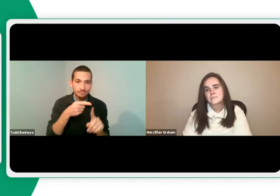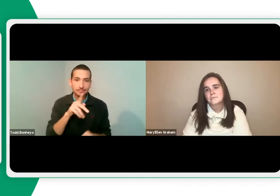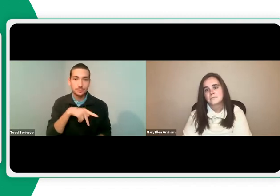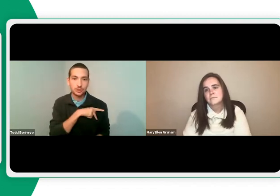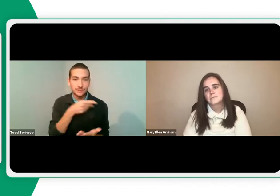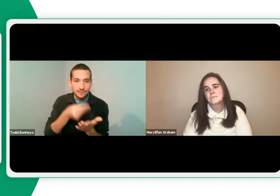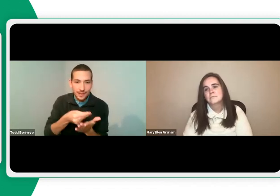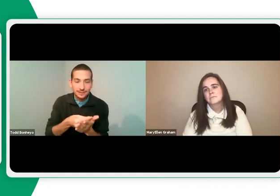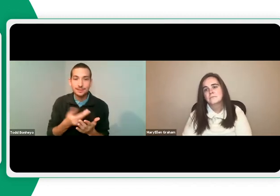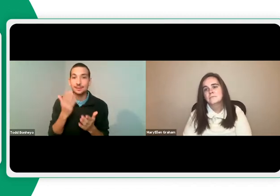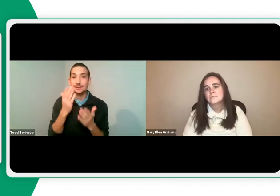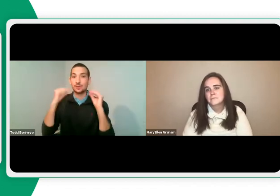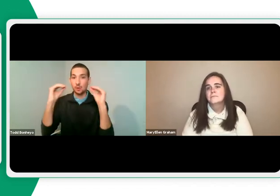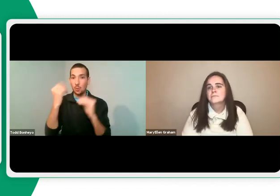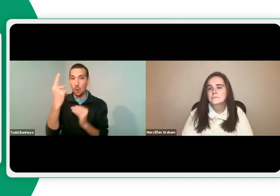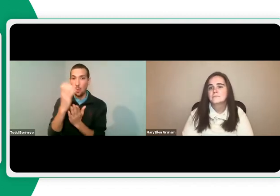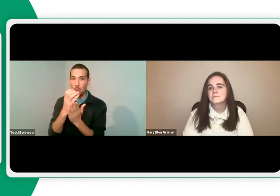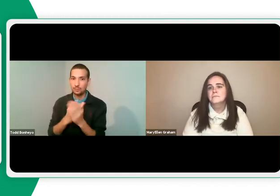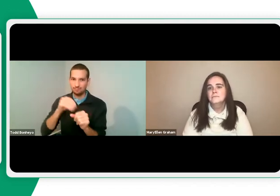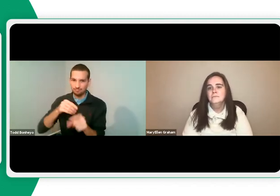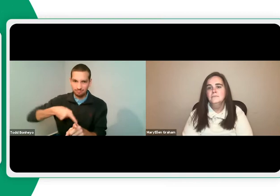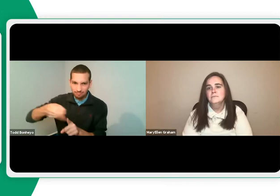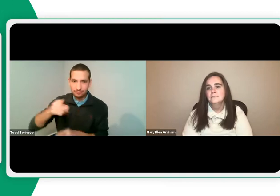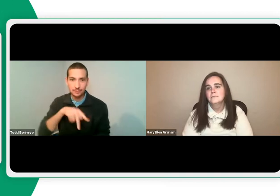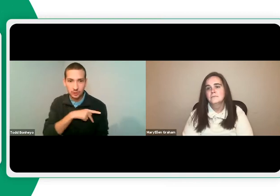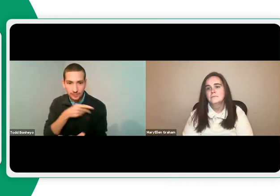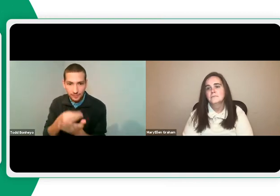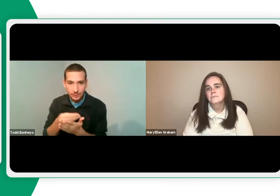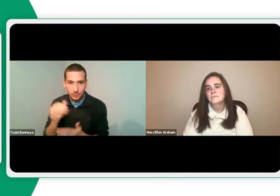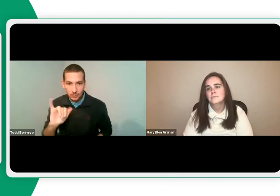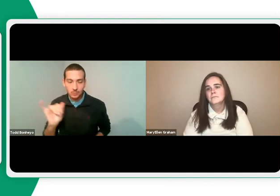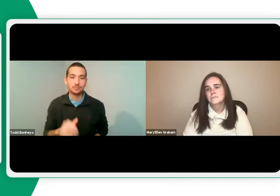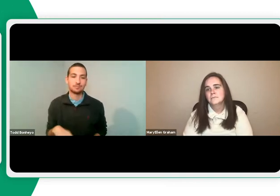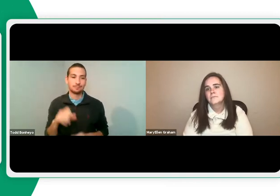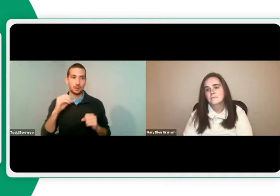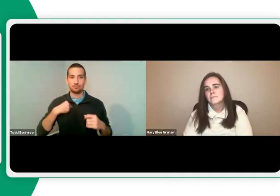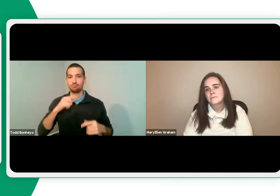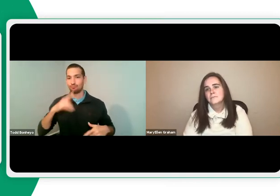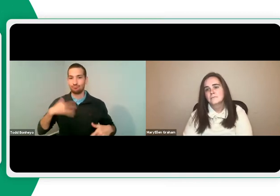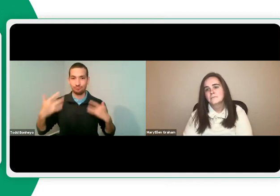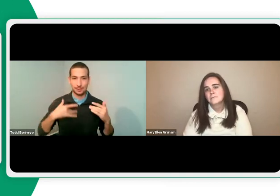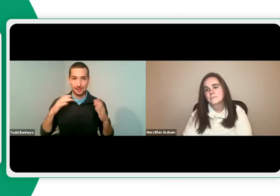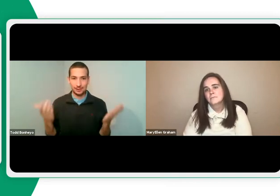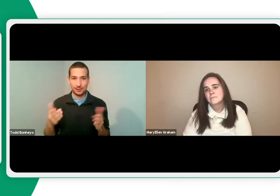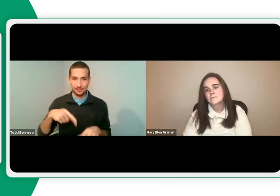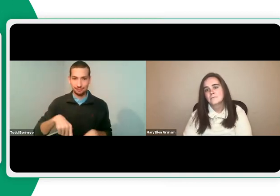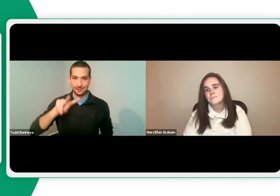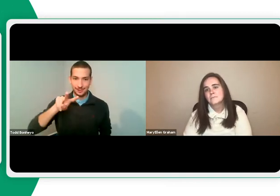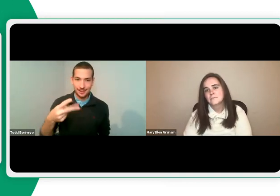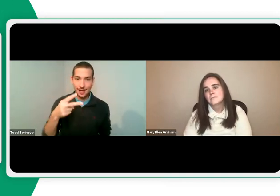And I cover personal finance and math. And I have a course specific to personal finance. And so I'm thrilled to